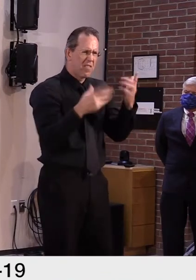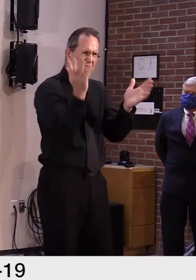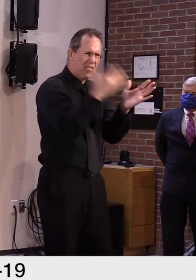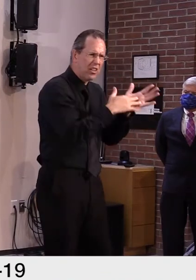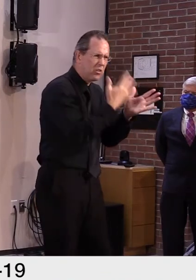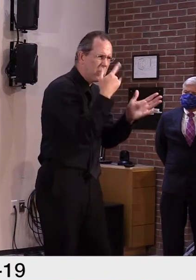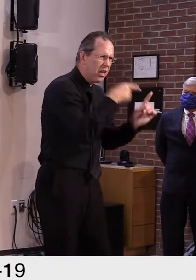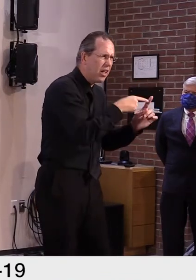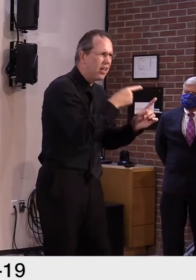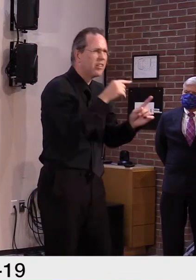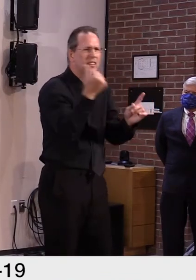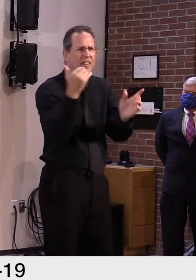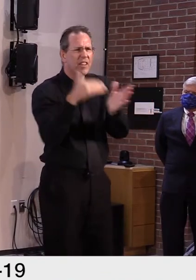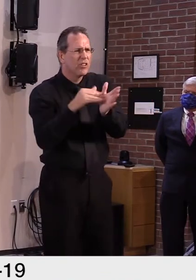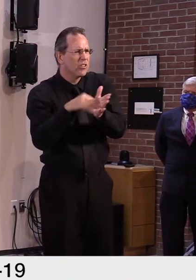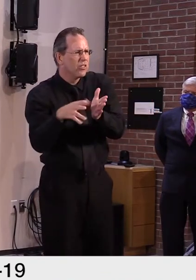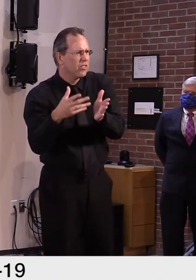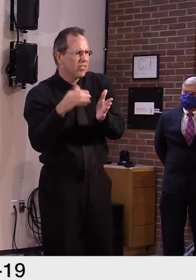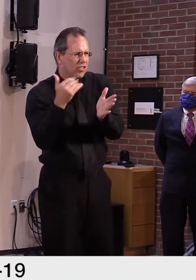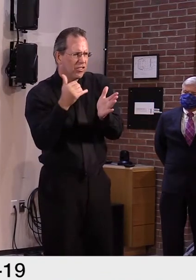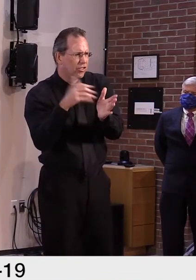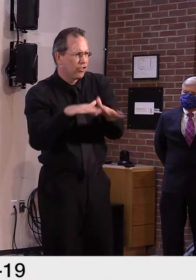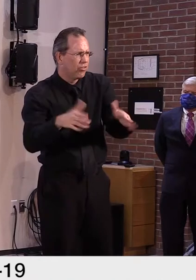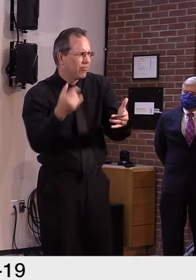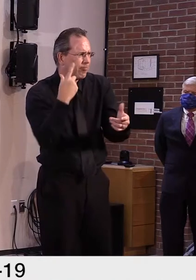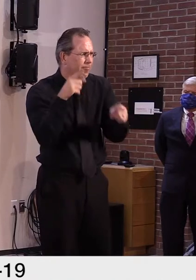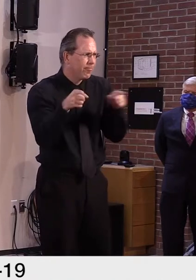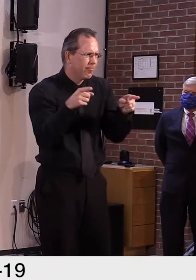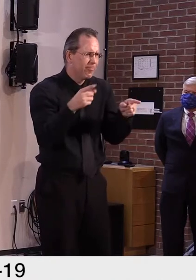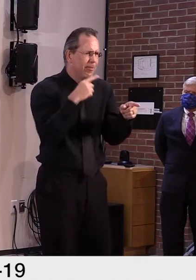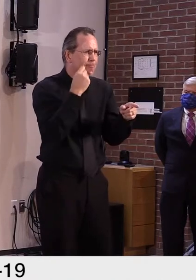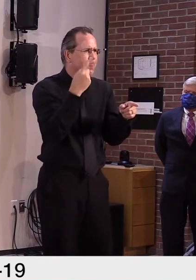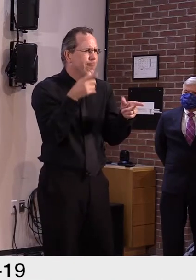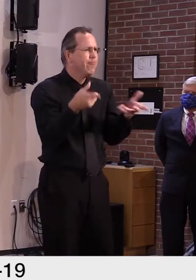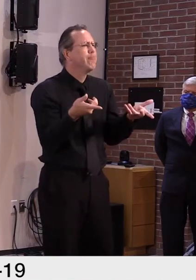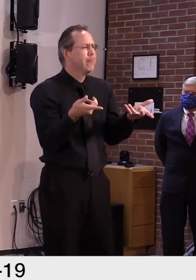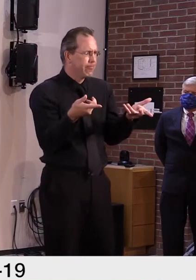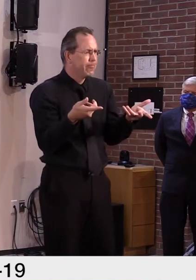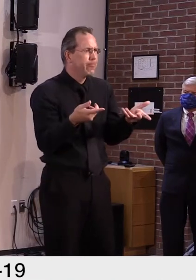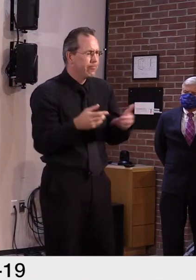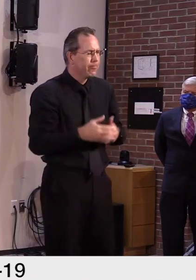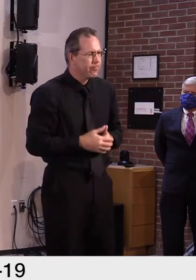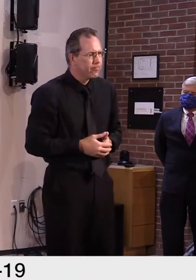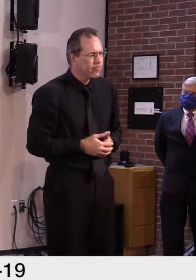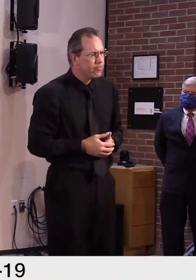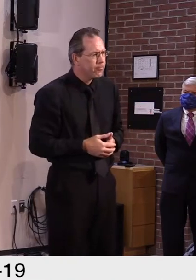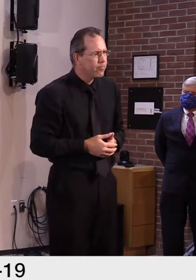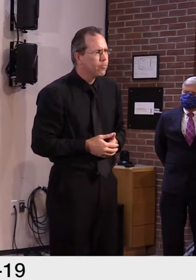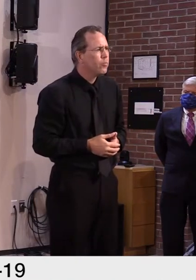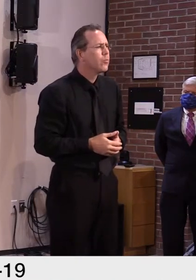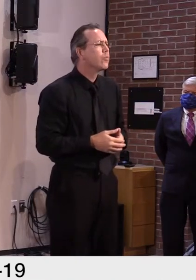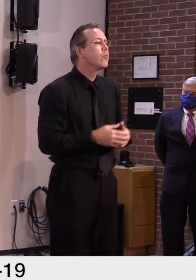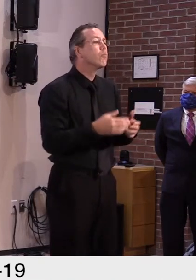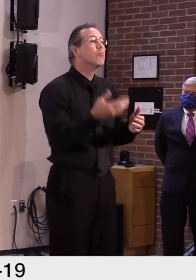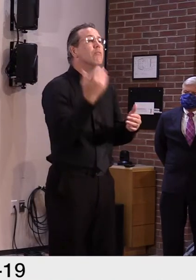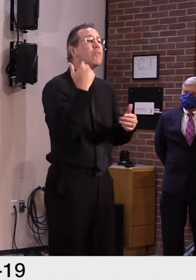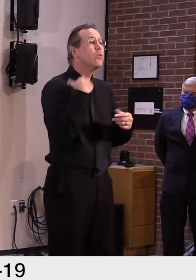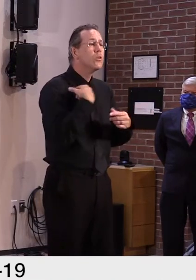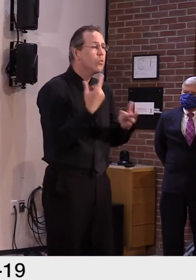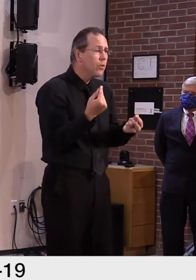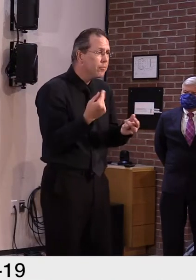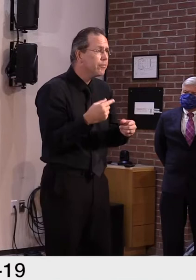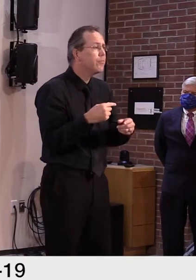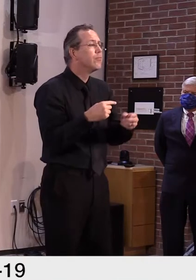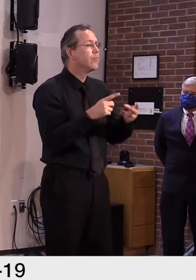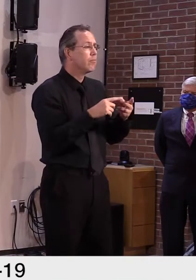the original press conference when the hub initiative was announced, the state was looking at being able to serve 7